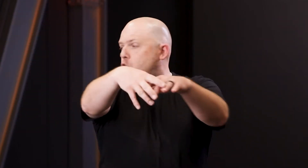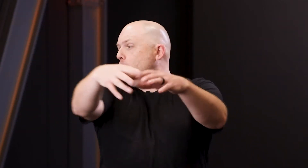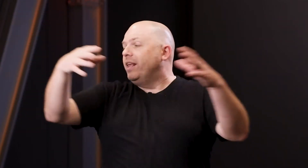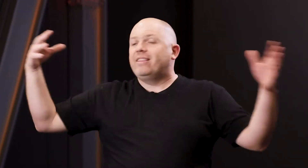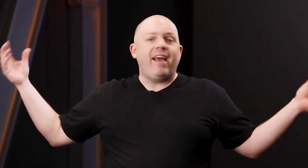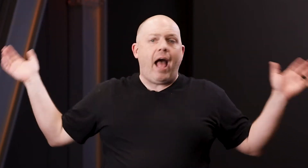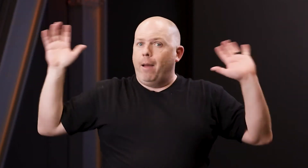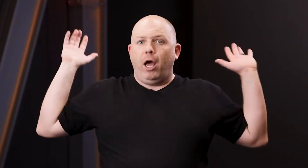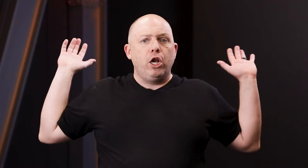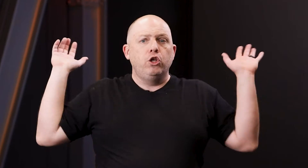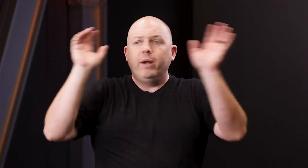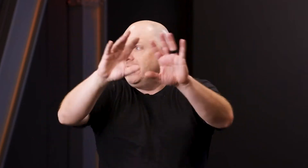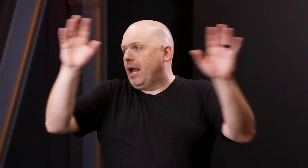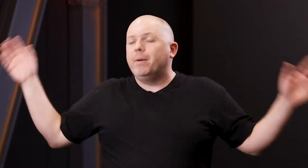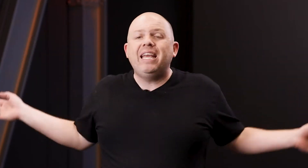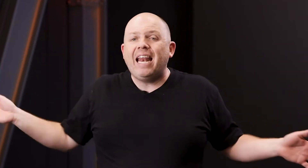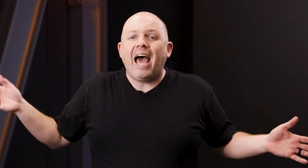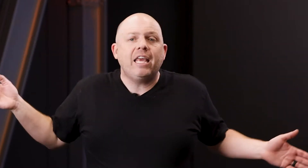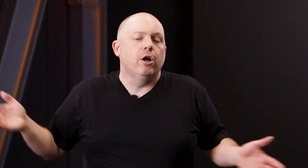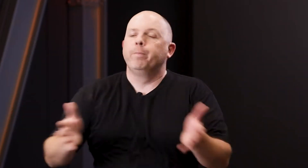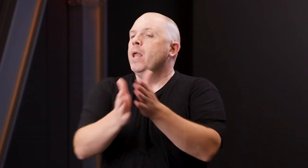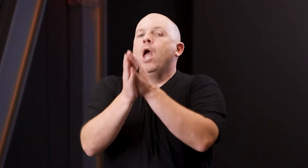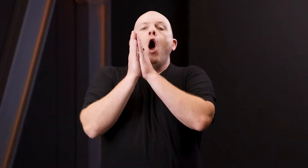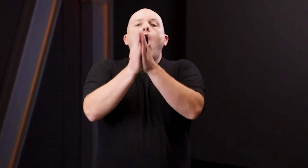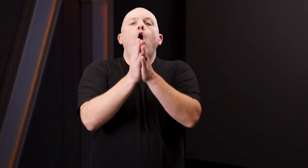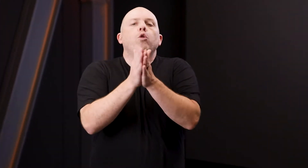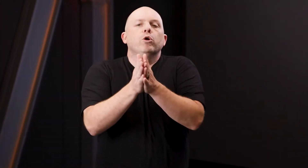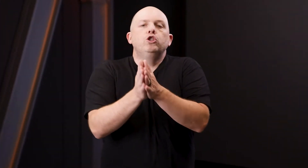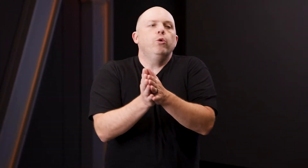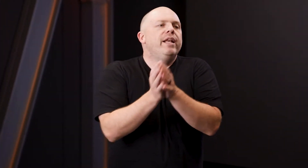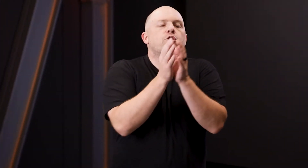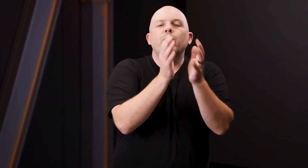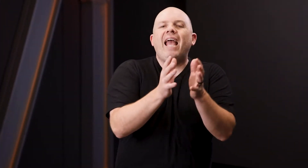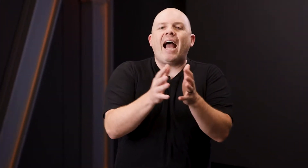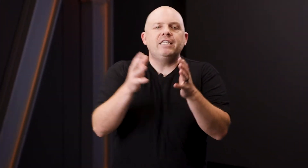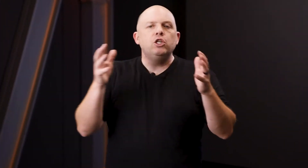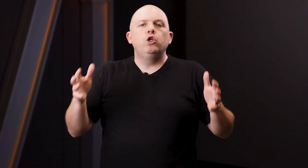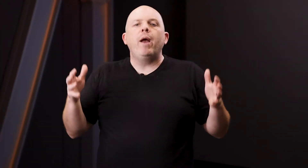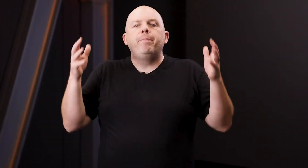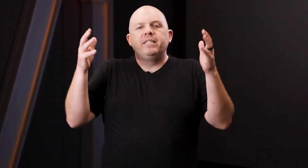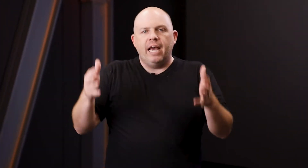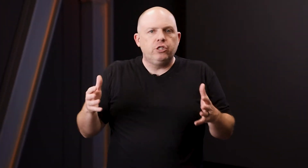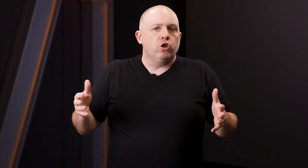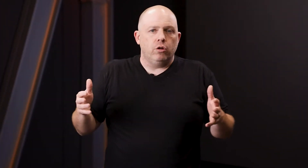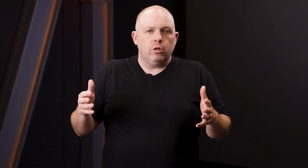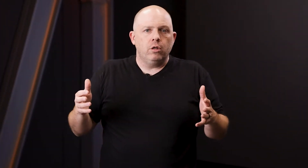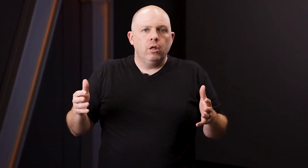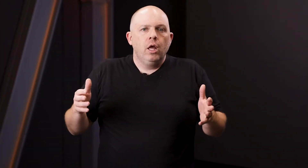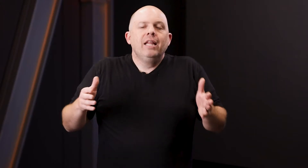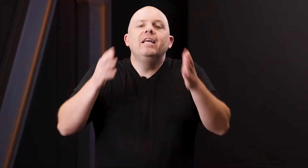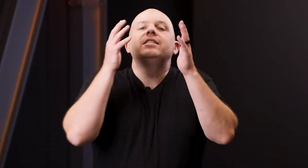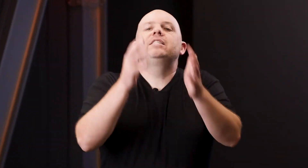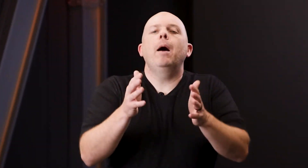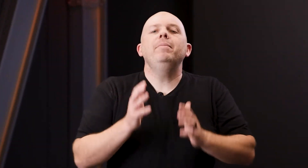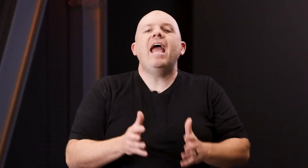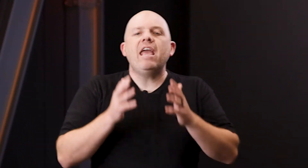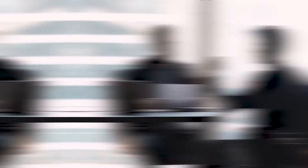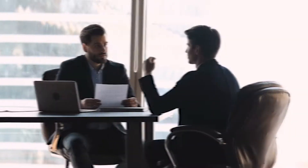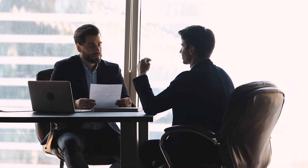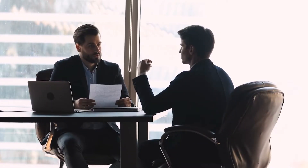so we say, I'm not going to do anything. I'm going to get out of here. All we're doing is reacting to a potential. The someday investor